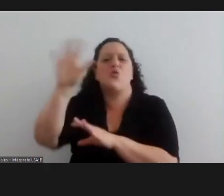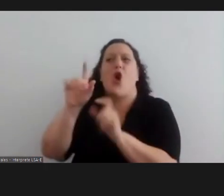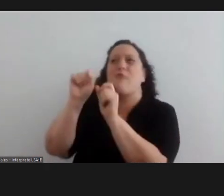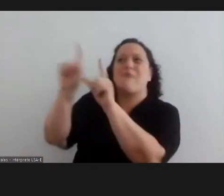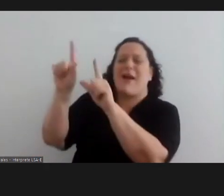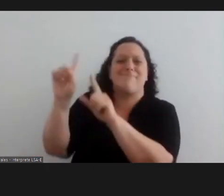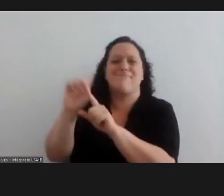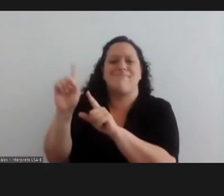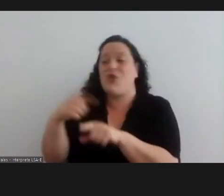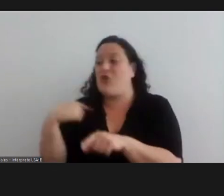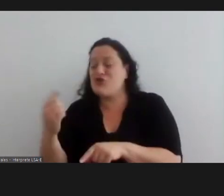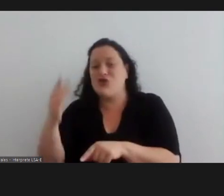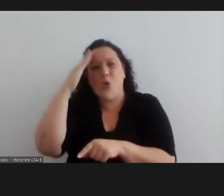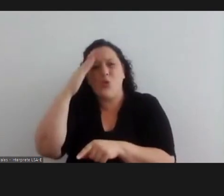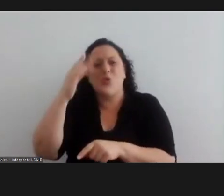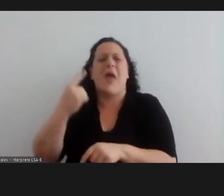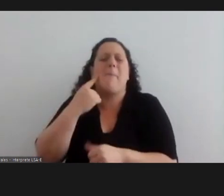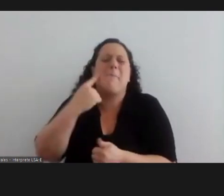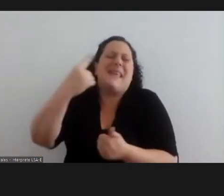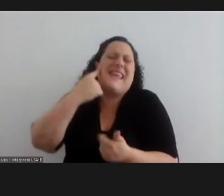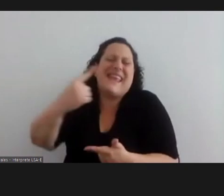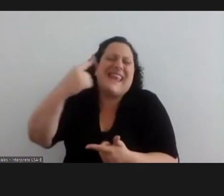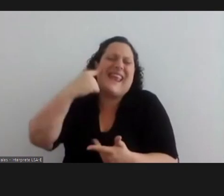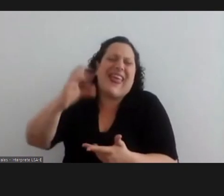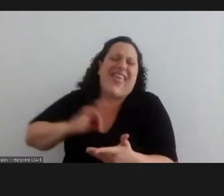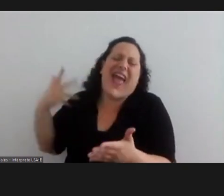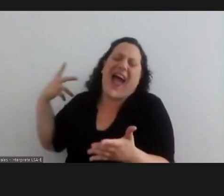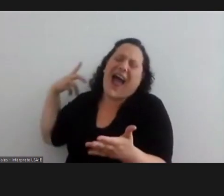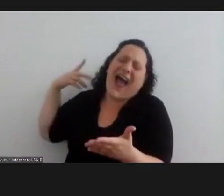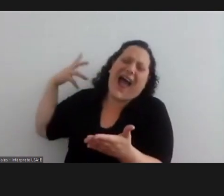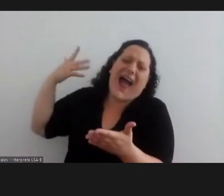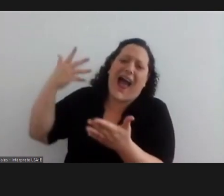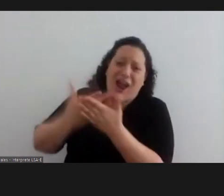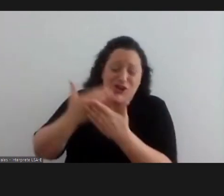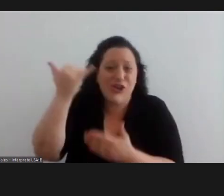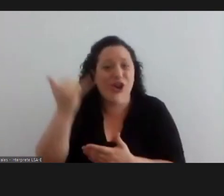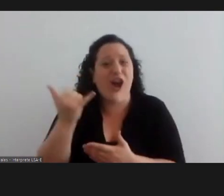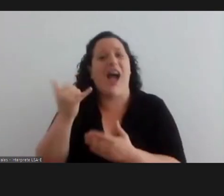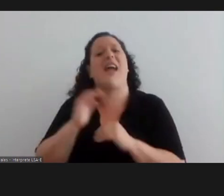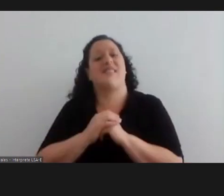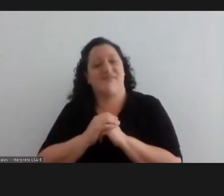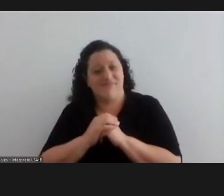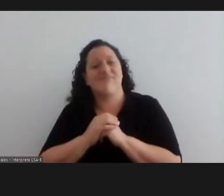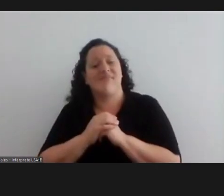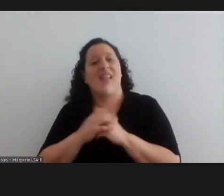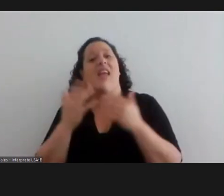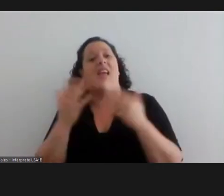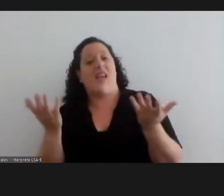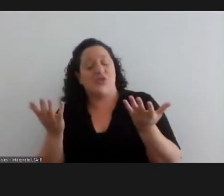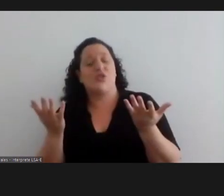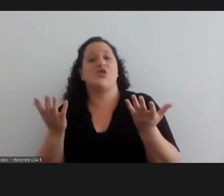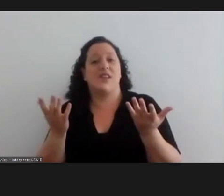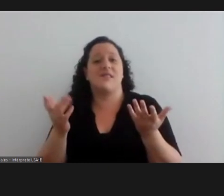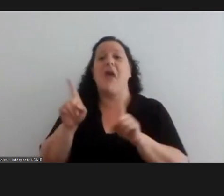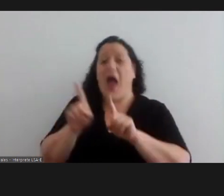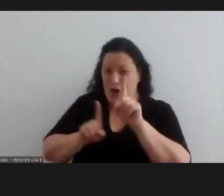measured with the same european aesthetics we have an asian culture and